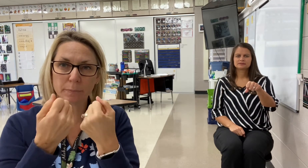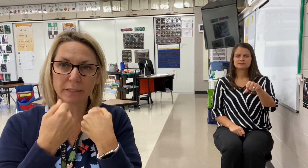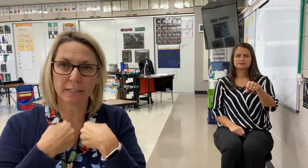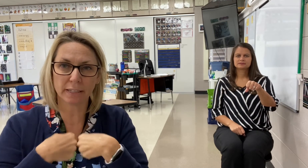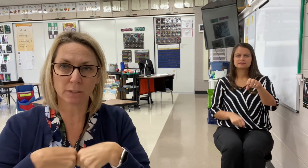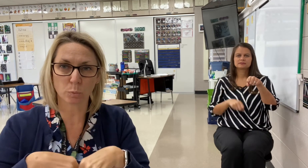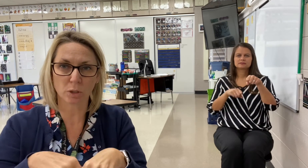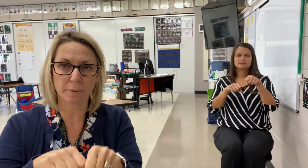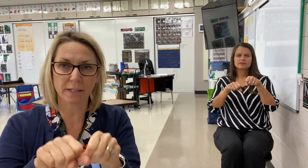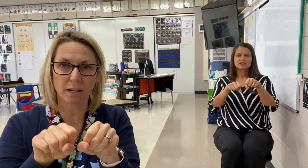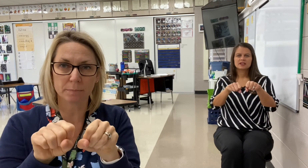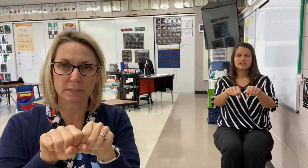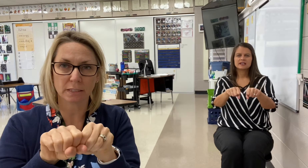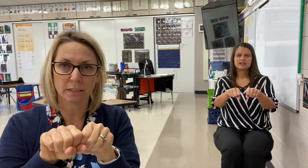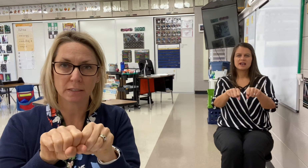the beginning and the word becomes hut.